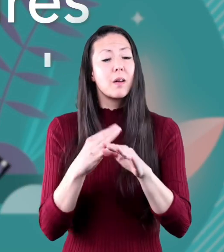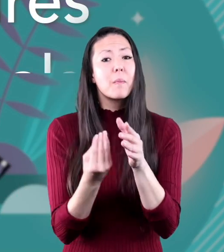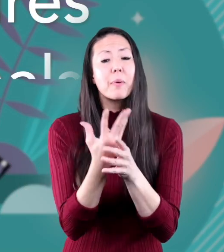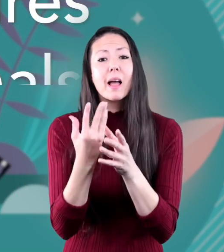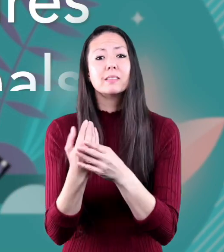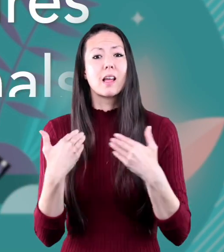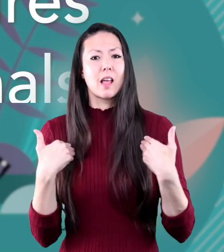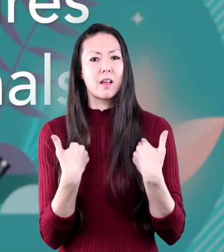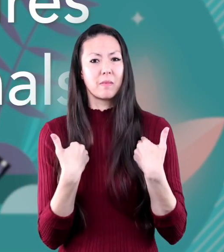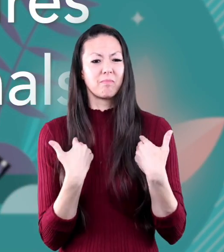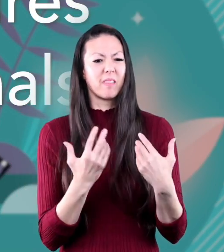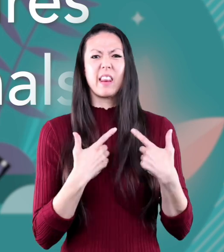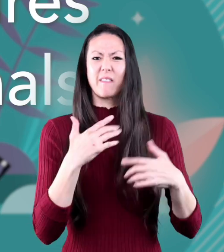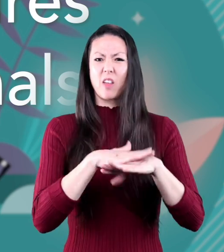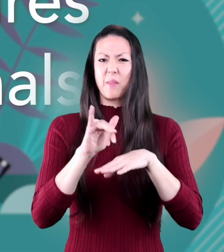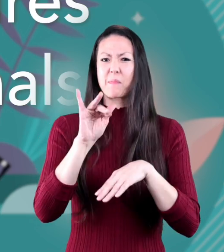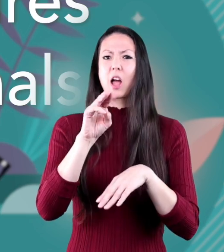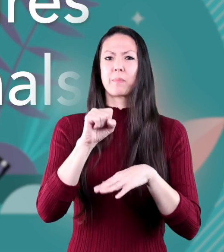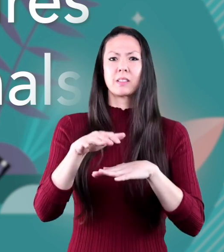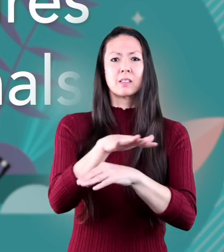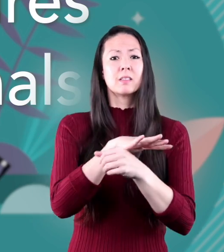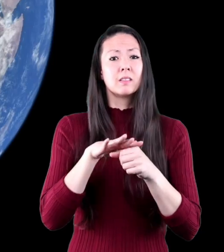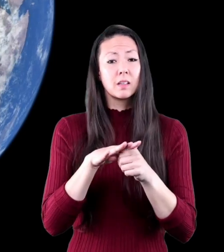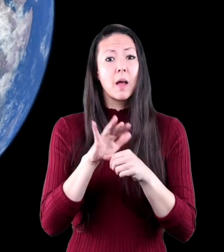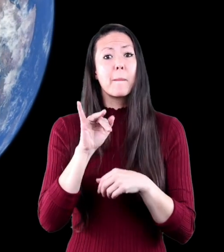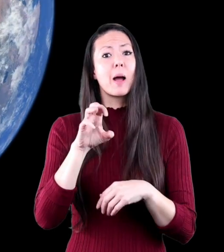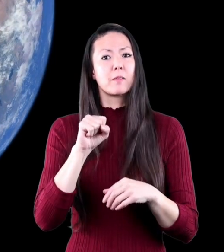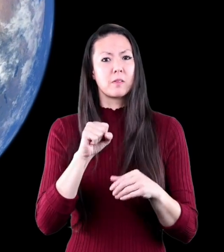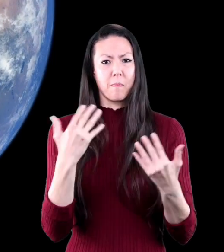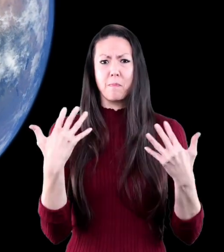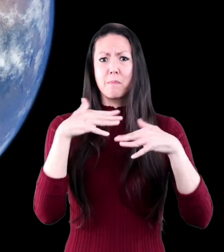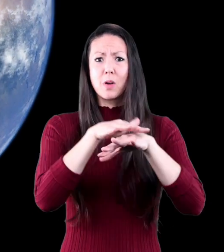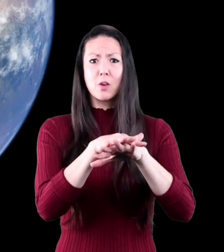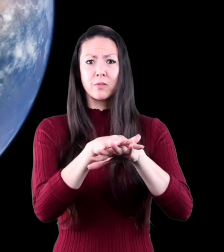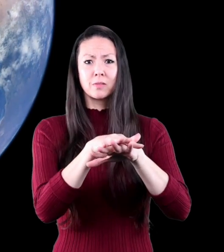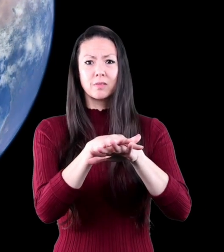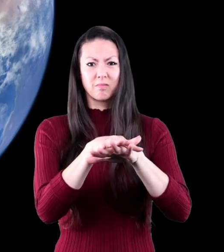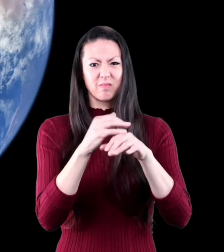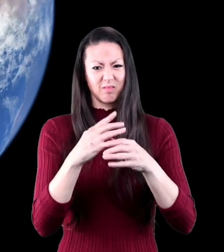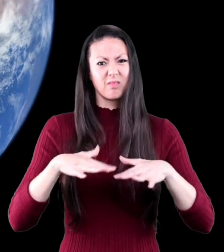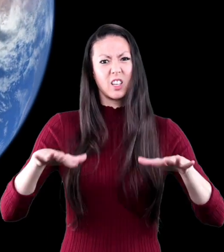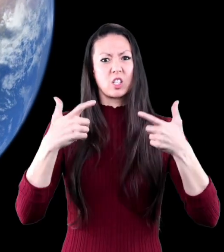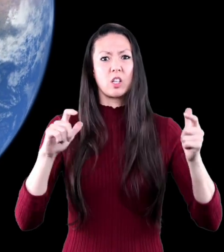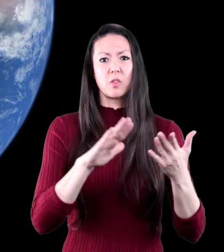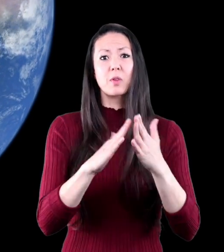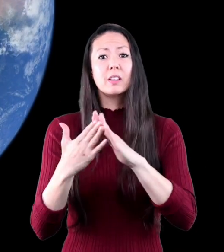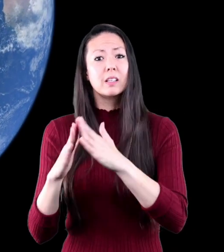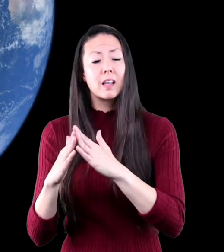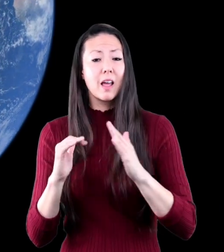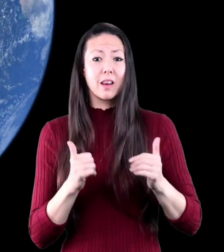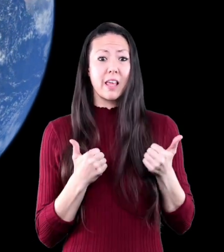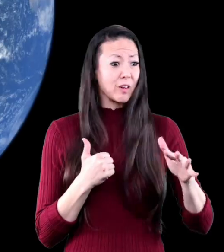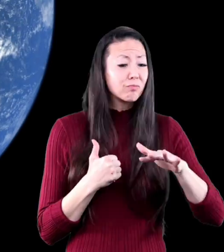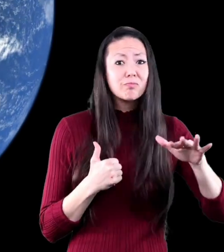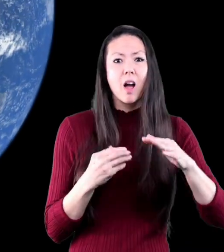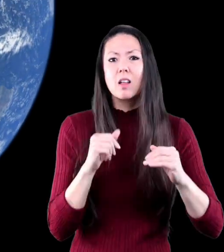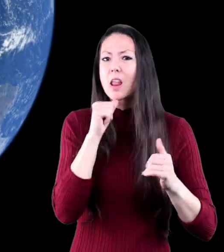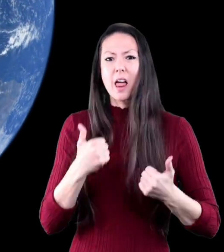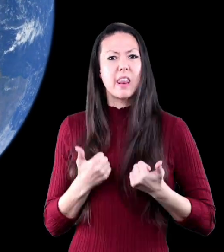plants and animals that live in that biome the biomes all merge together to form a giant community of all living and non-living